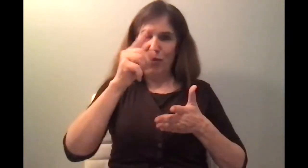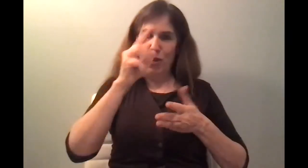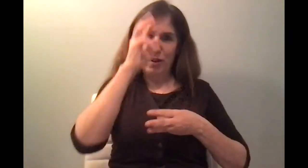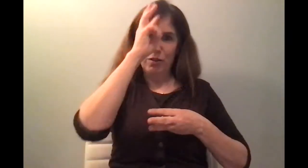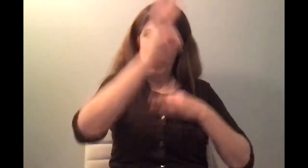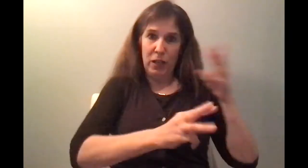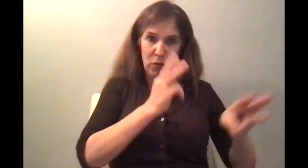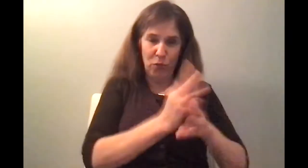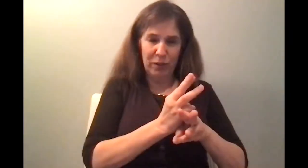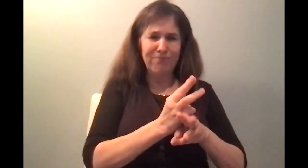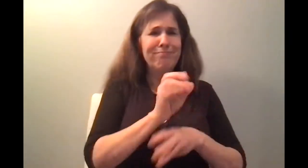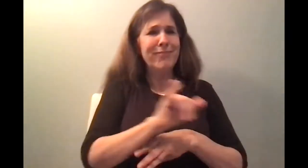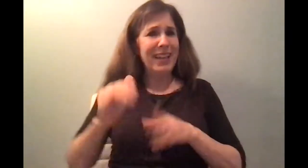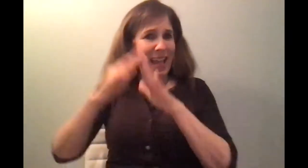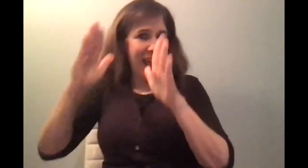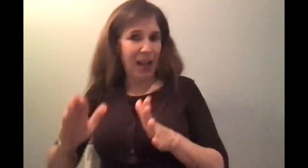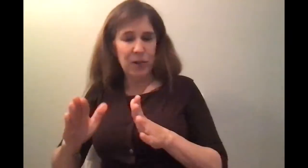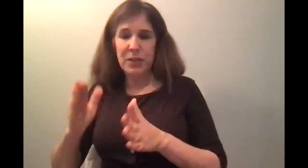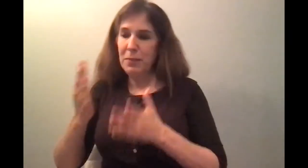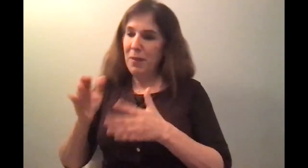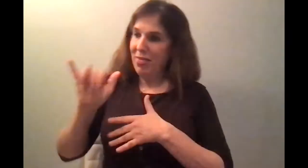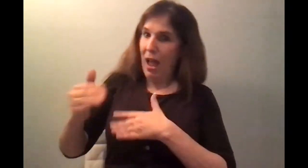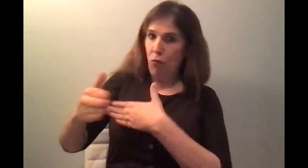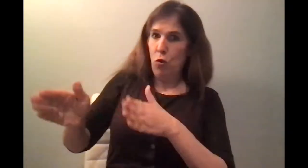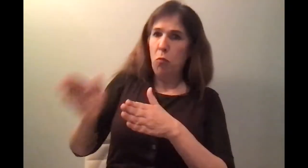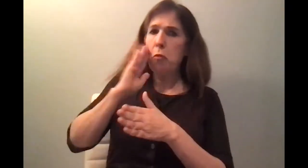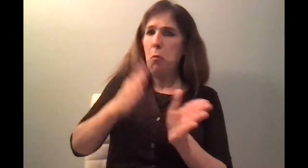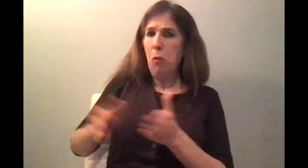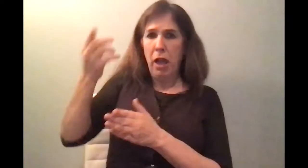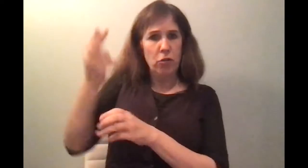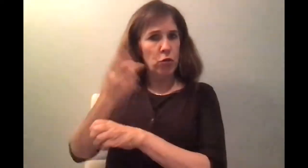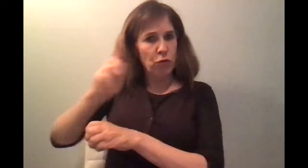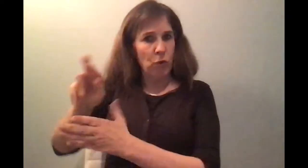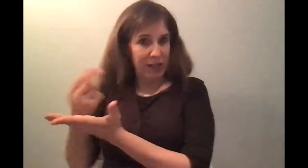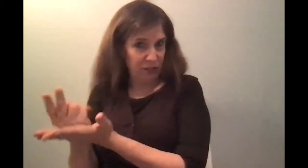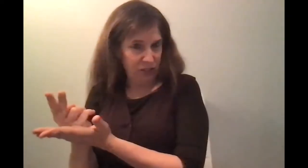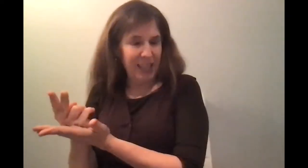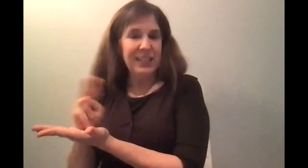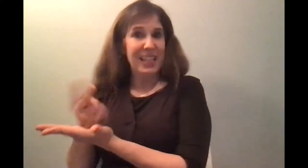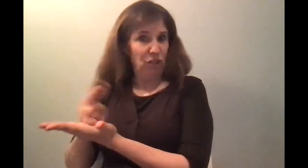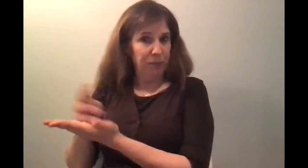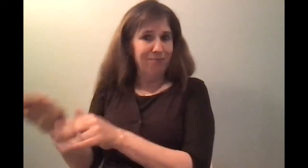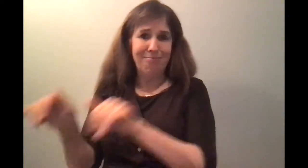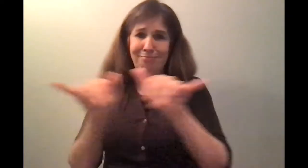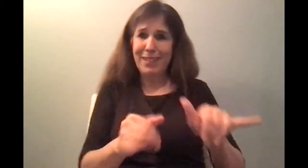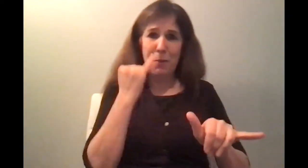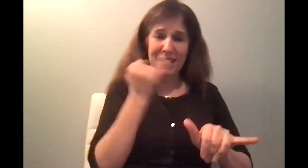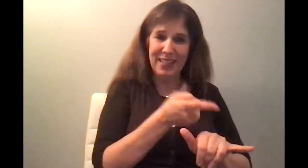room is for you to expand, to use as a kitchen, you know? So you have to use it like this and like this. On the one hand, it's like a blueprint. On the other hand, it's like a